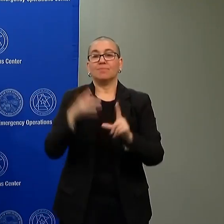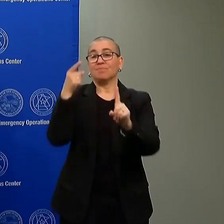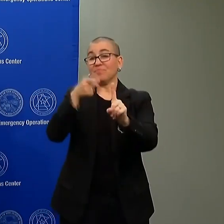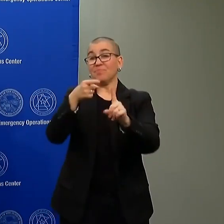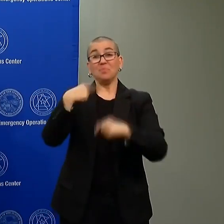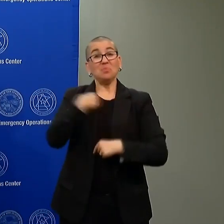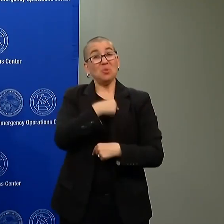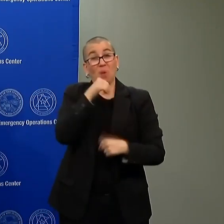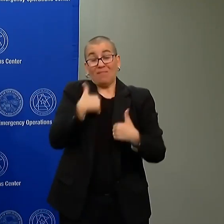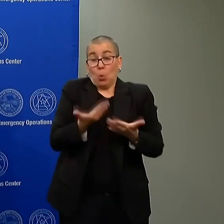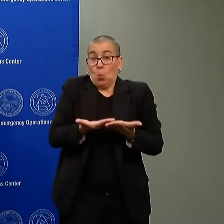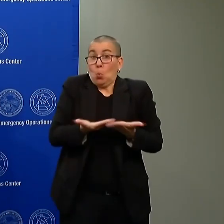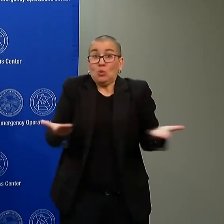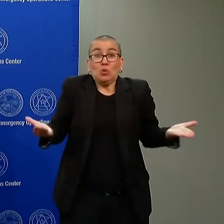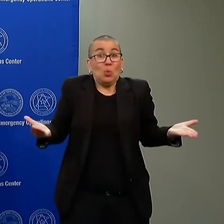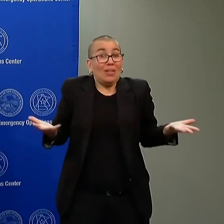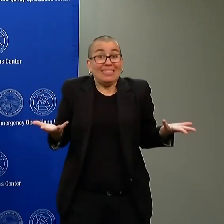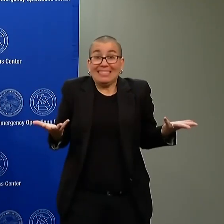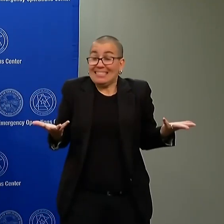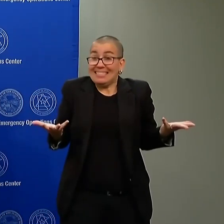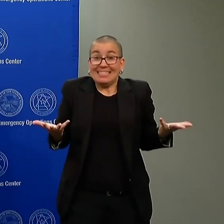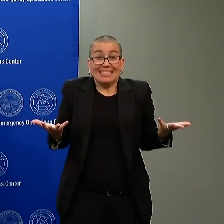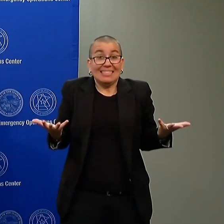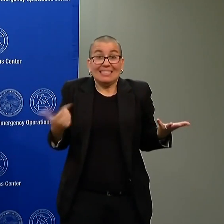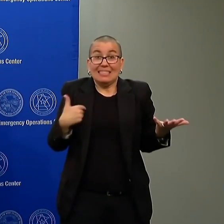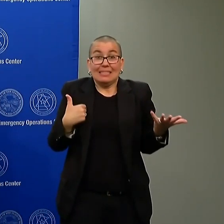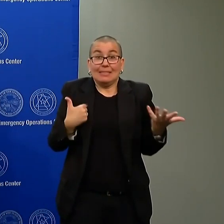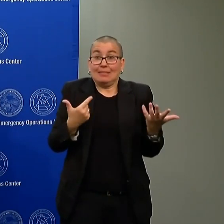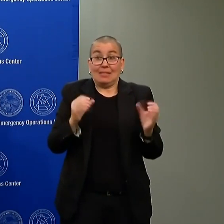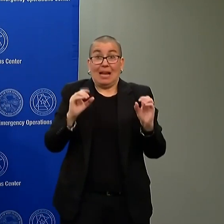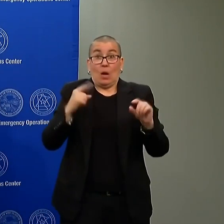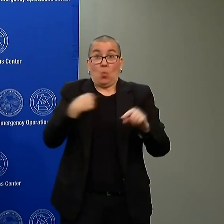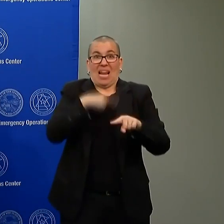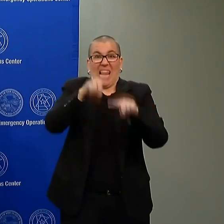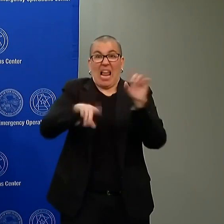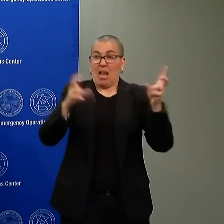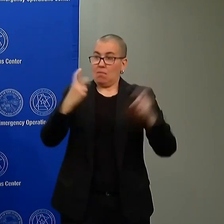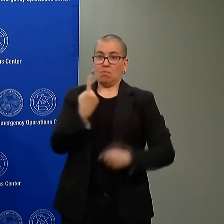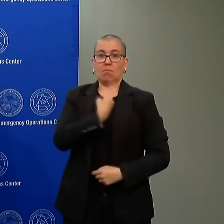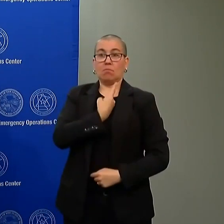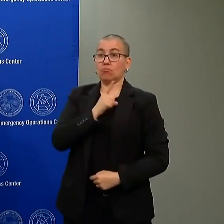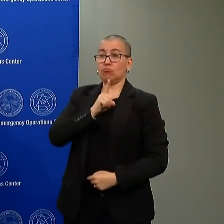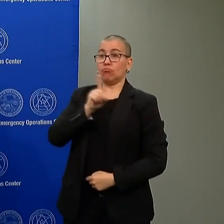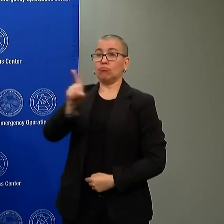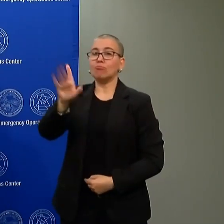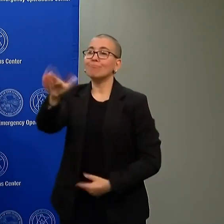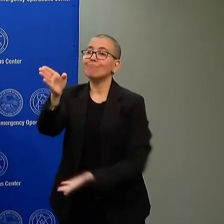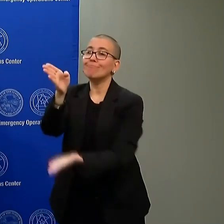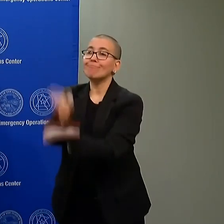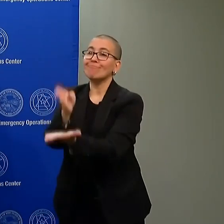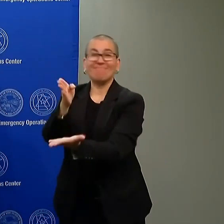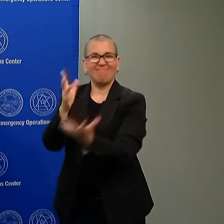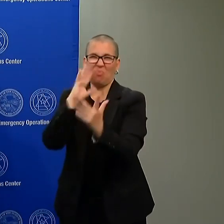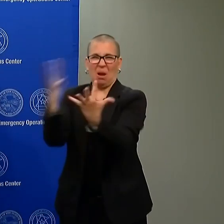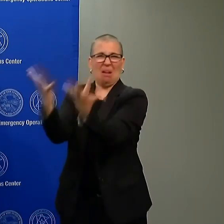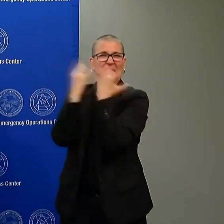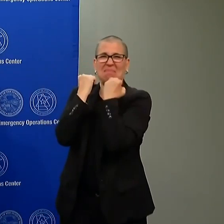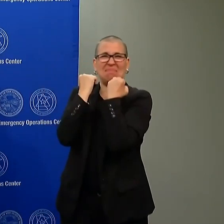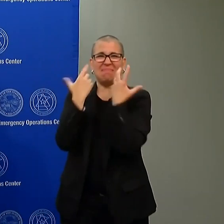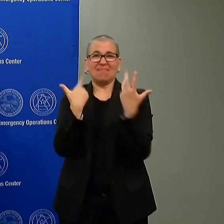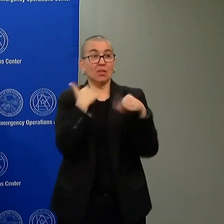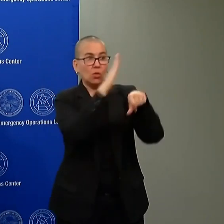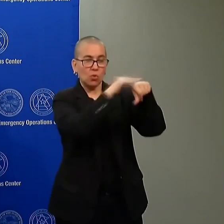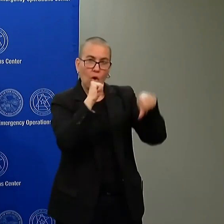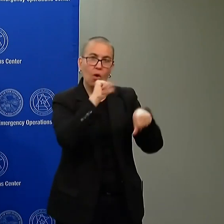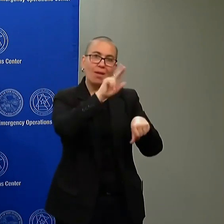definitely need the numbers because we're we can't do it alone. And now that we've we do have a very concerted and unified